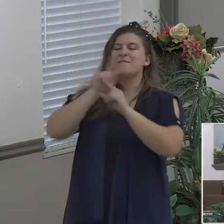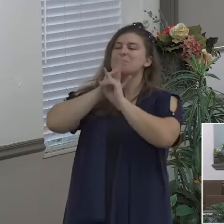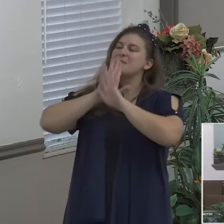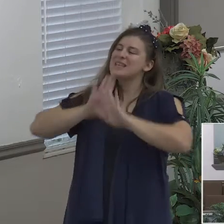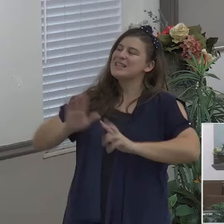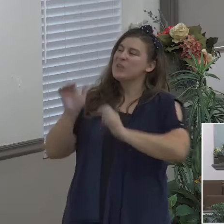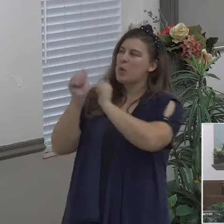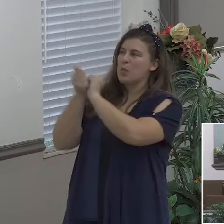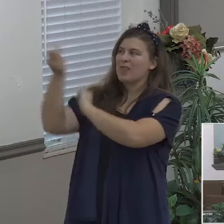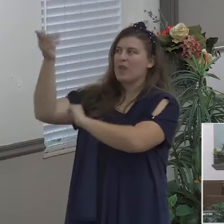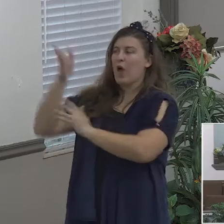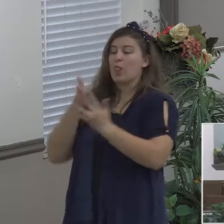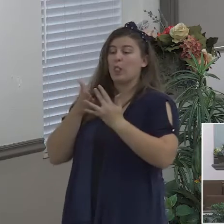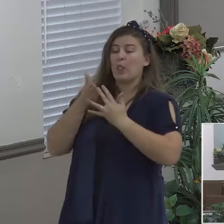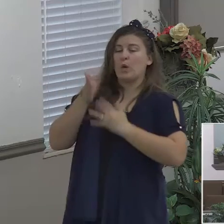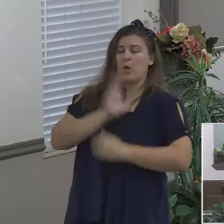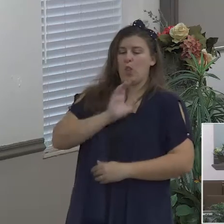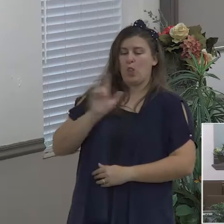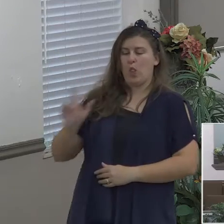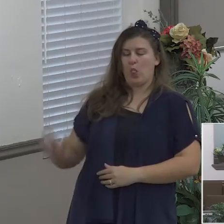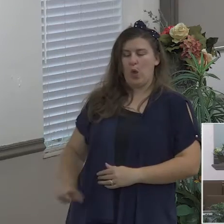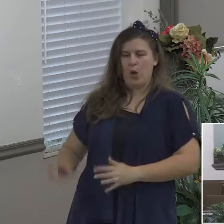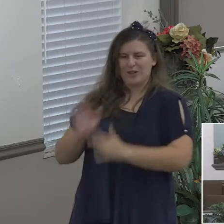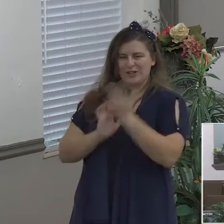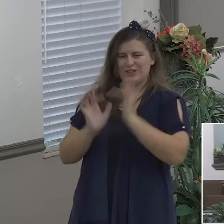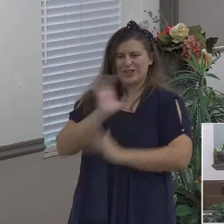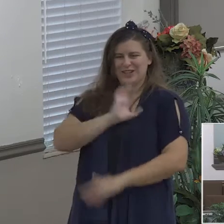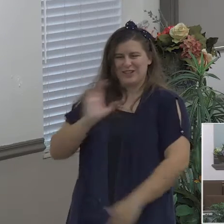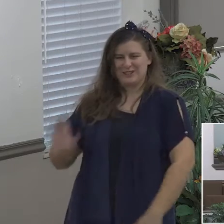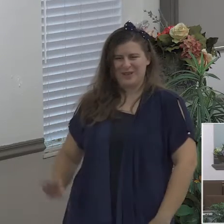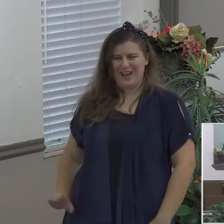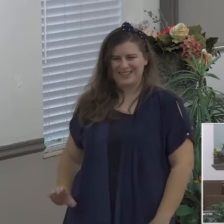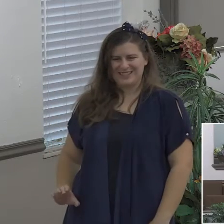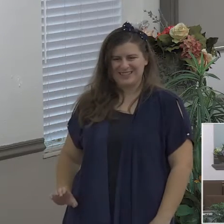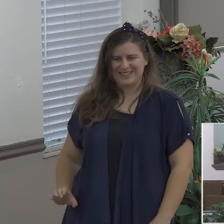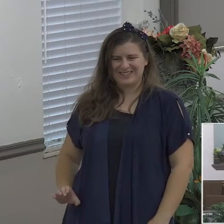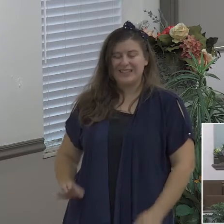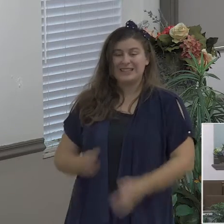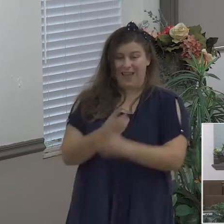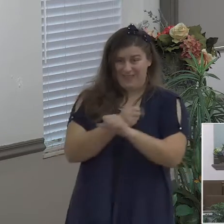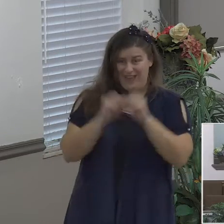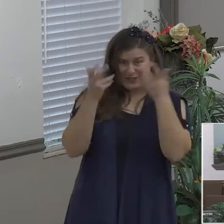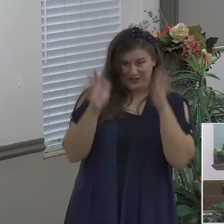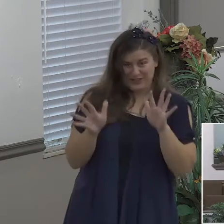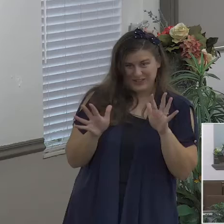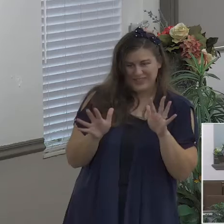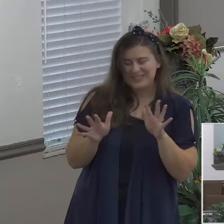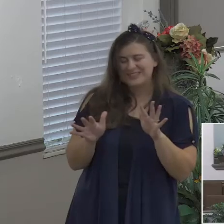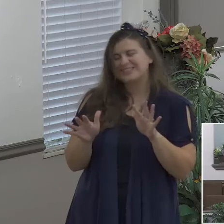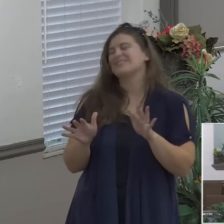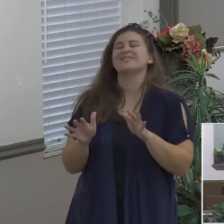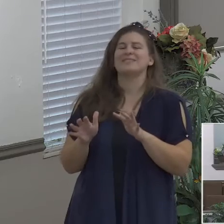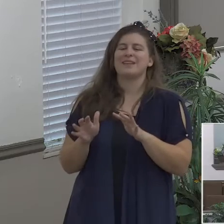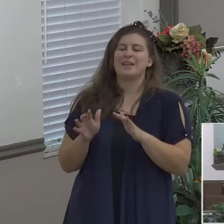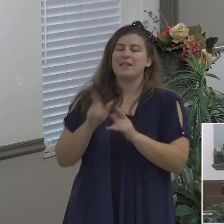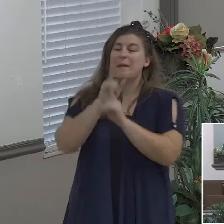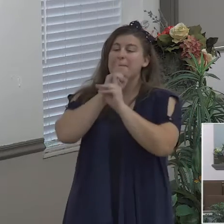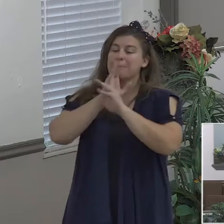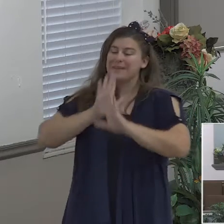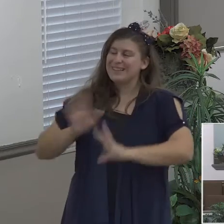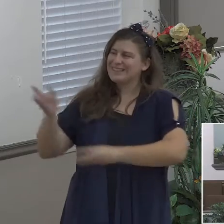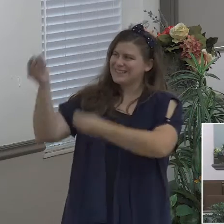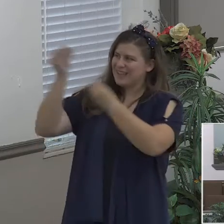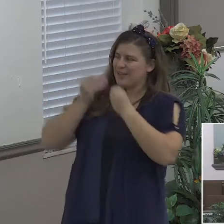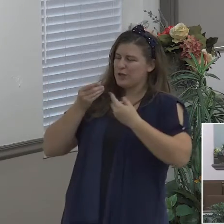salvation the peace is given through saving faith he obtained it for us